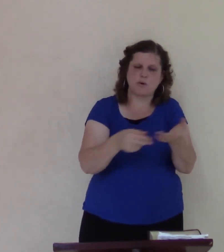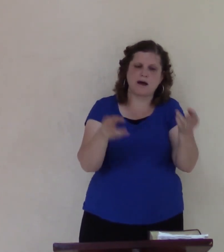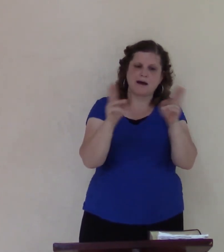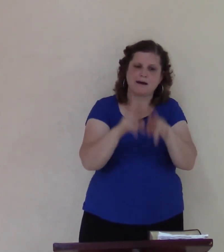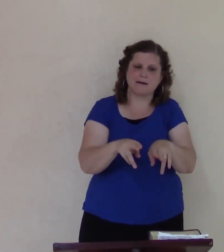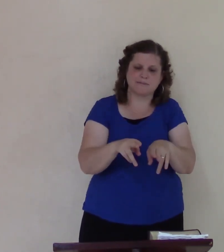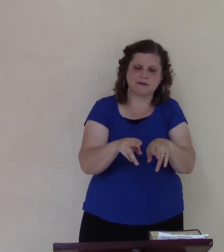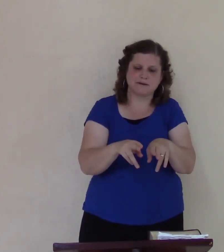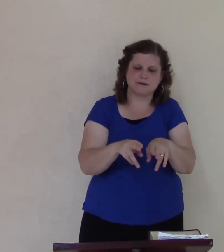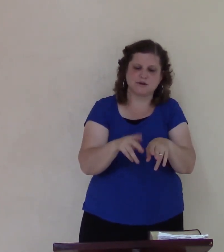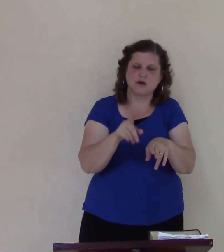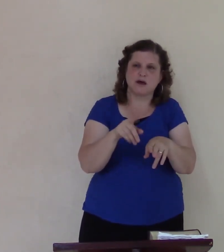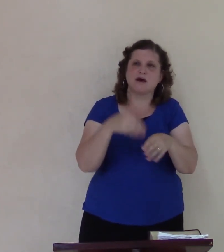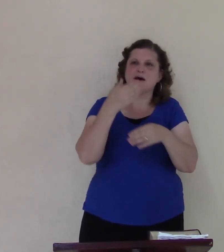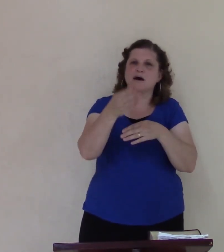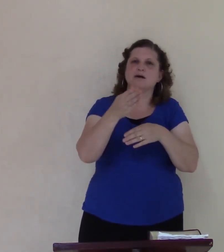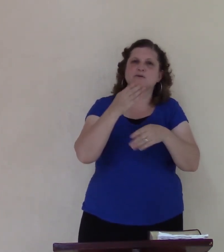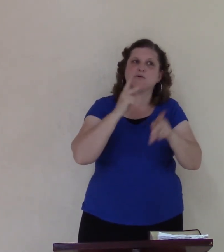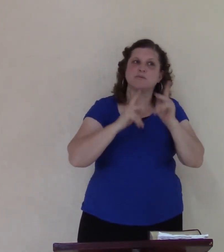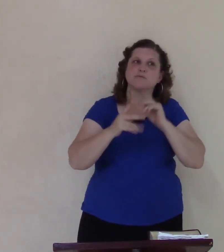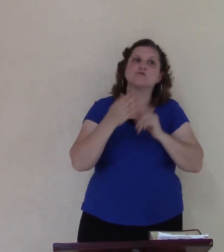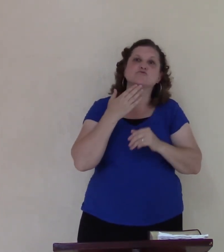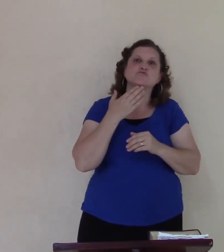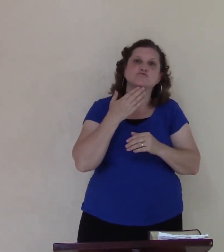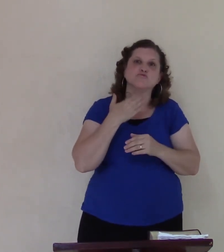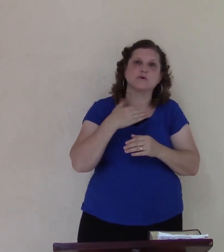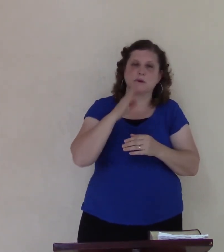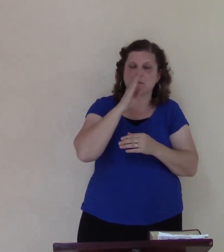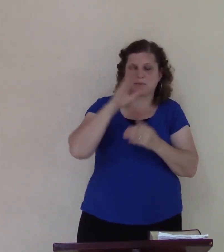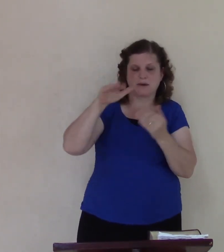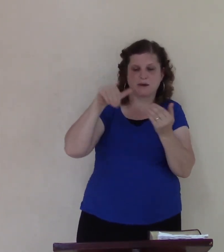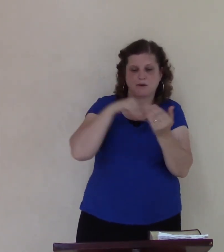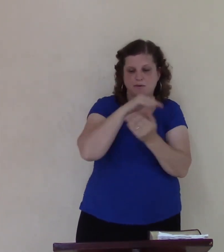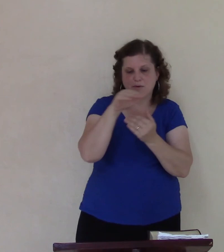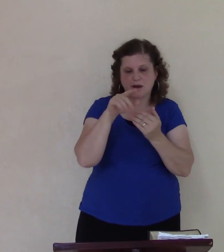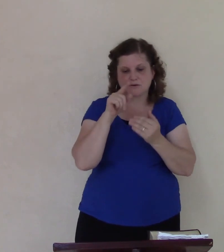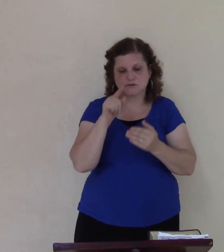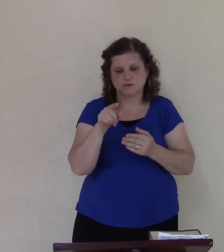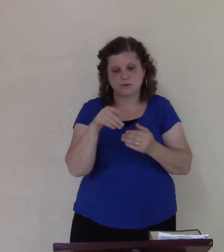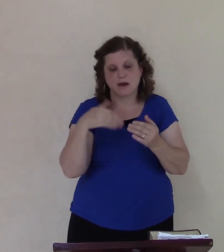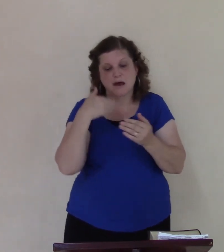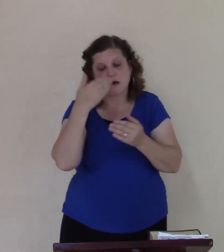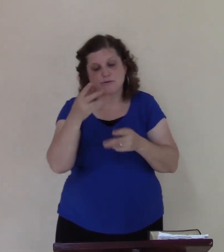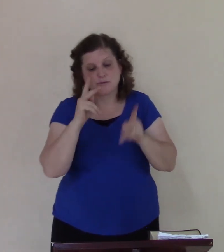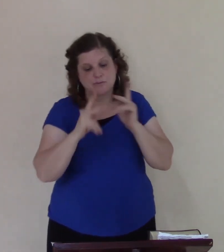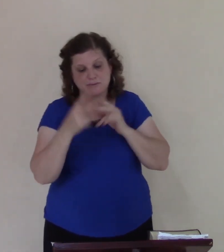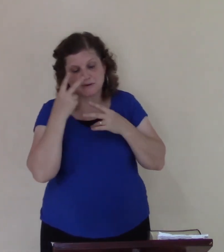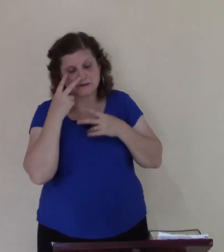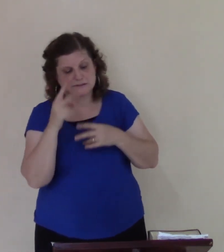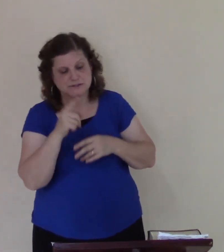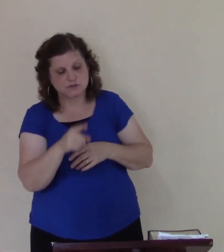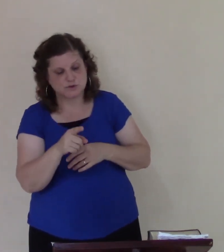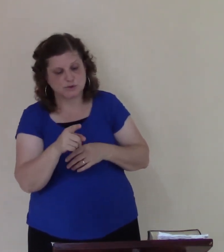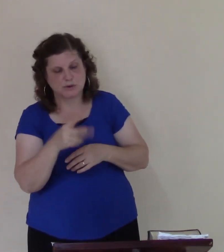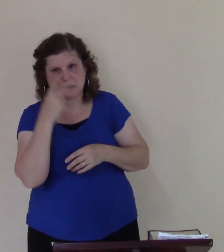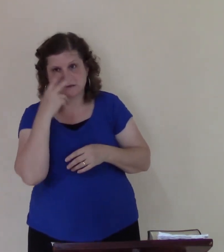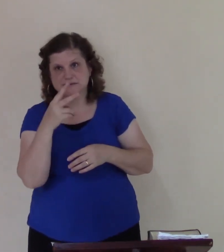you attract others to you who are right because others will see you and they'll see that righteousness of God they'll see